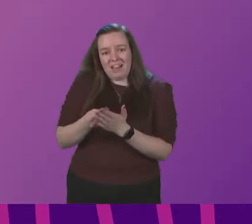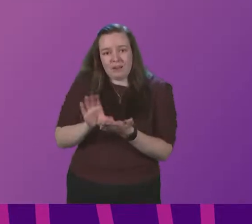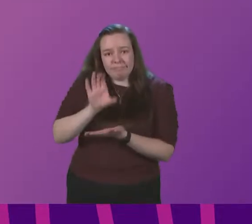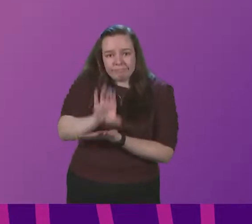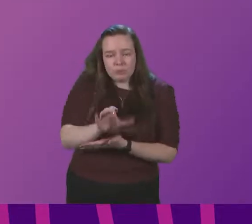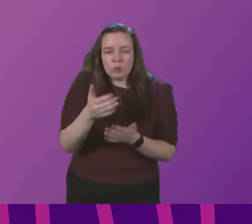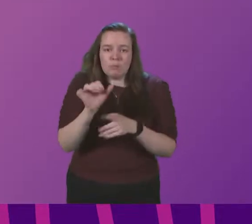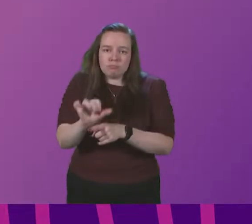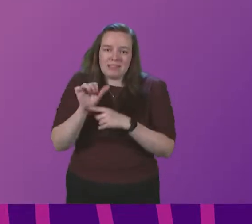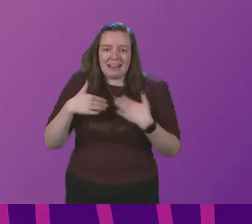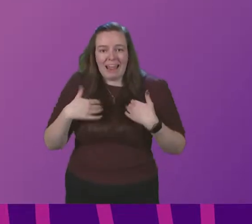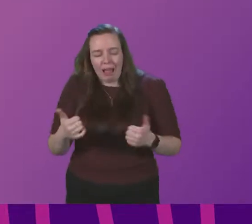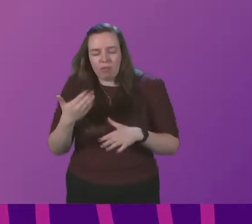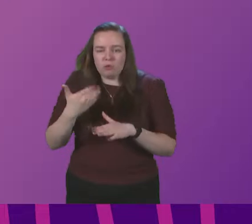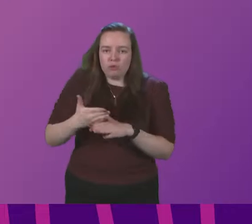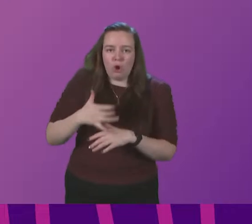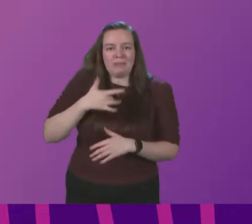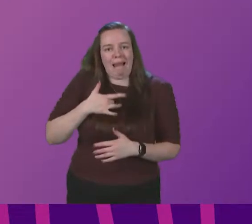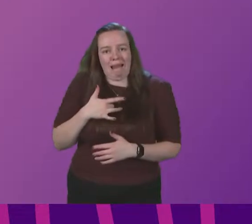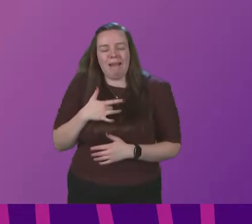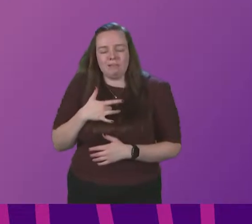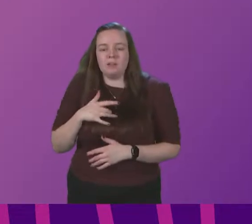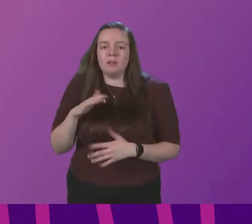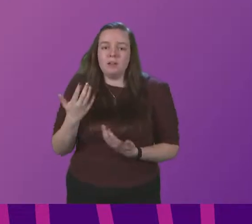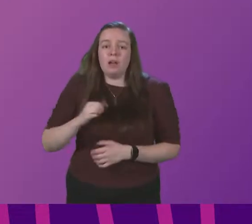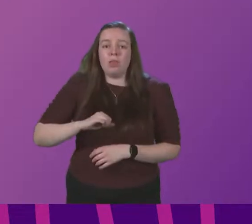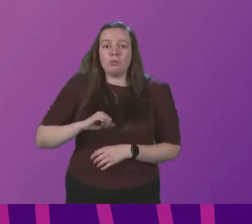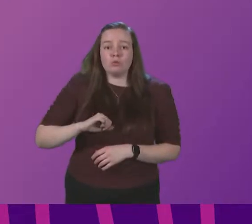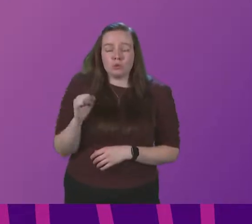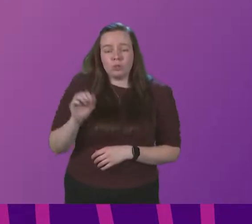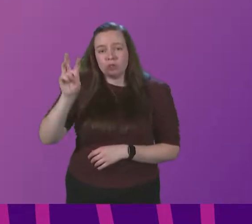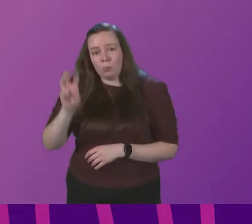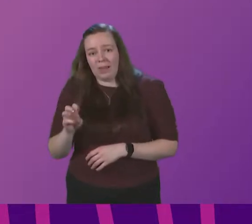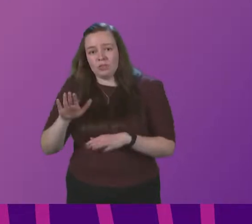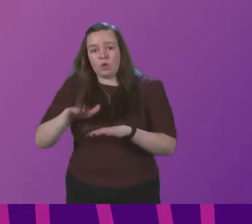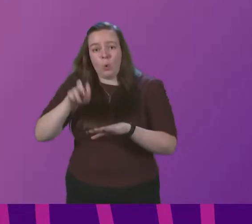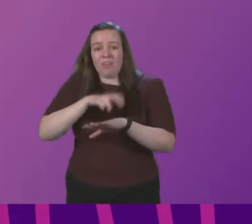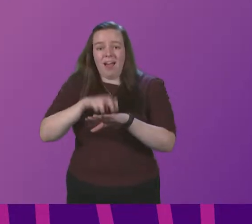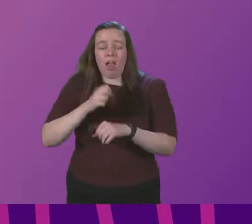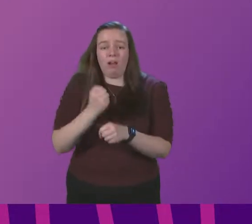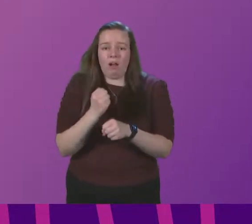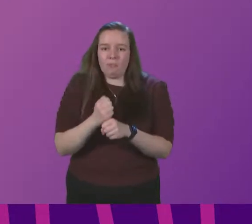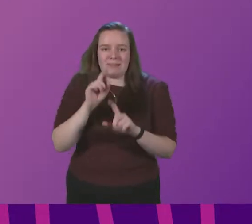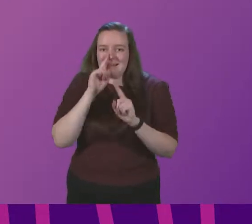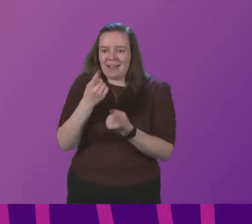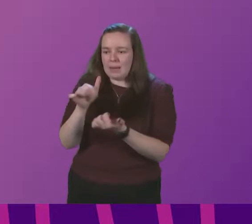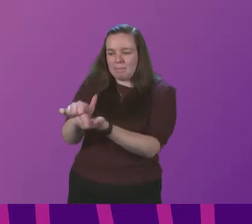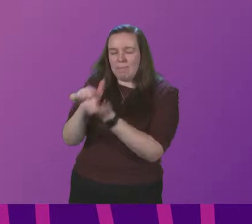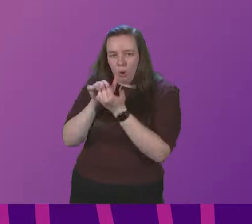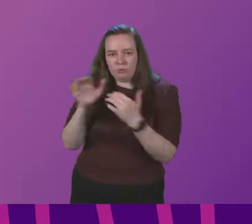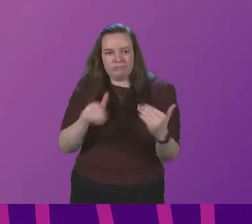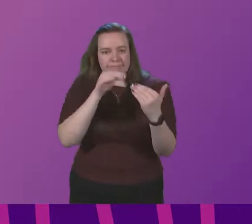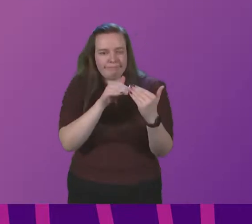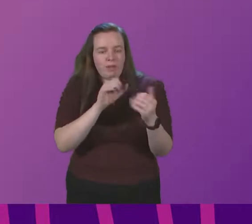health, jobs and livelihoods. However, Scottish, Welsh and Northern Ireland governments do not have the ability to borrow to meet the COVID